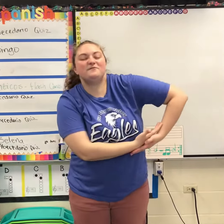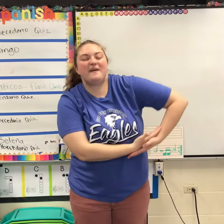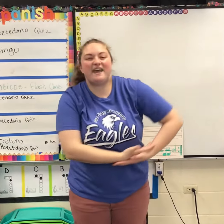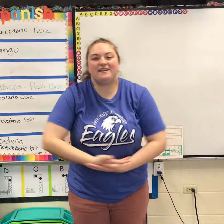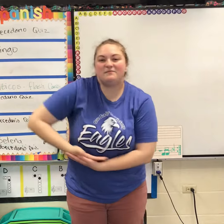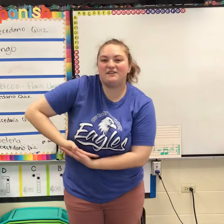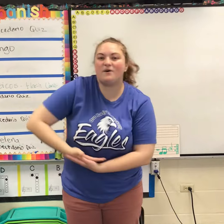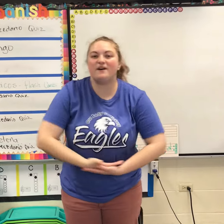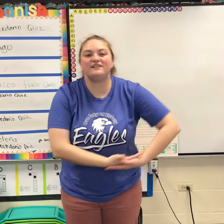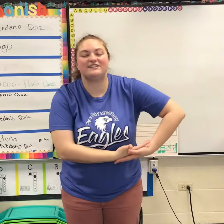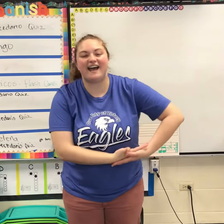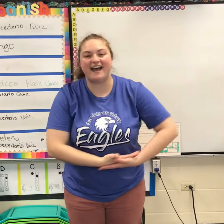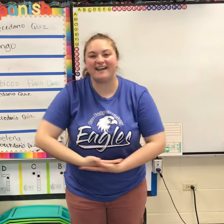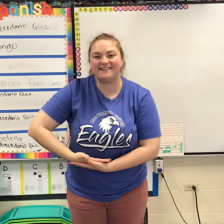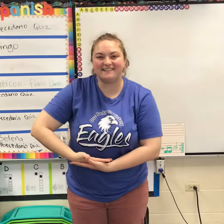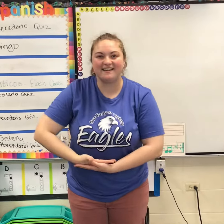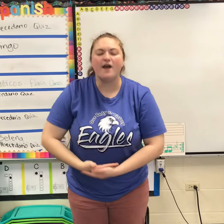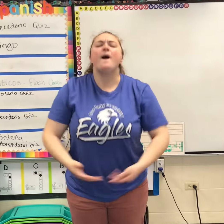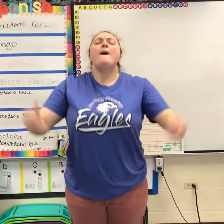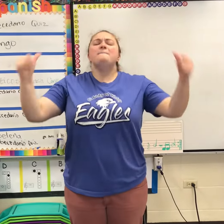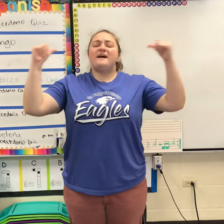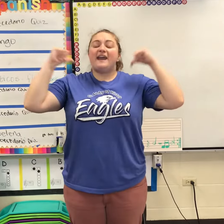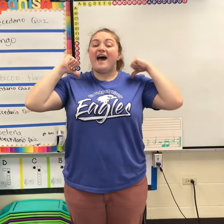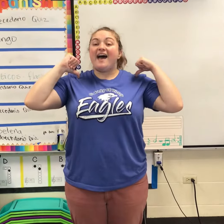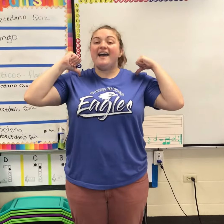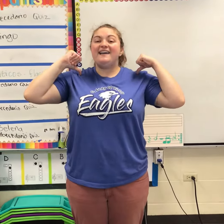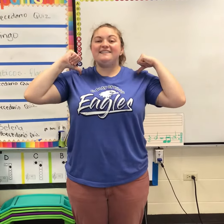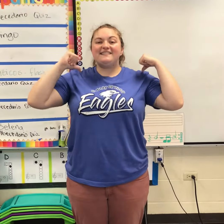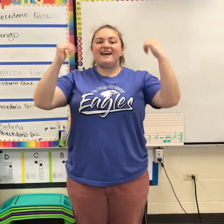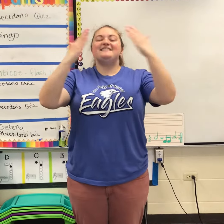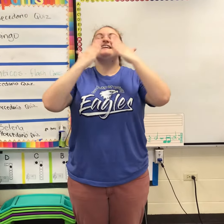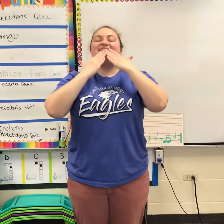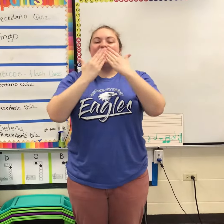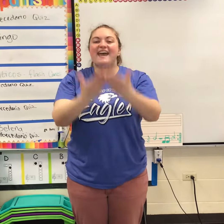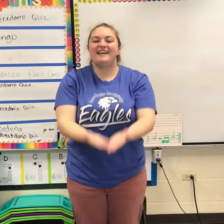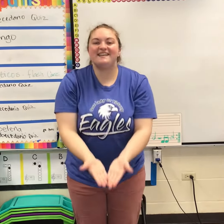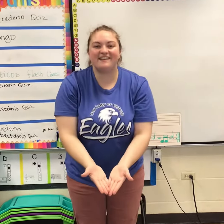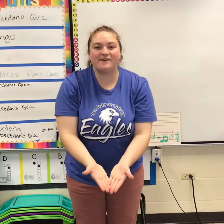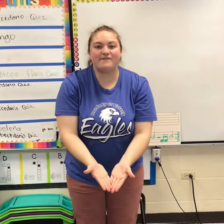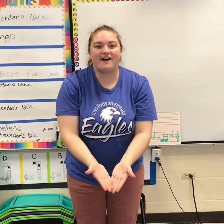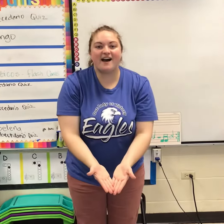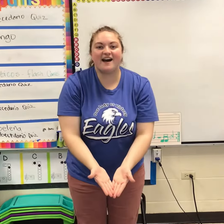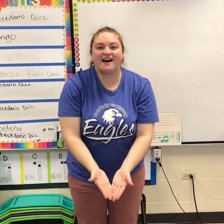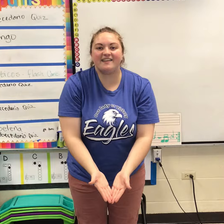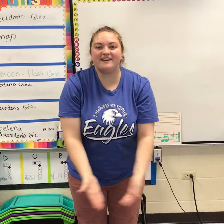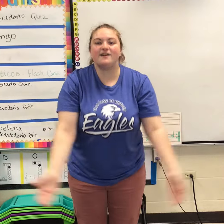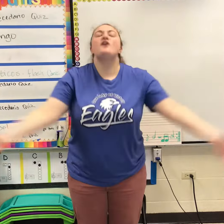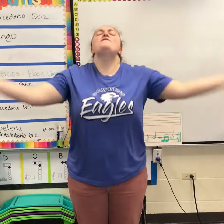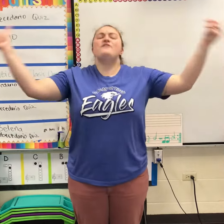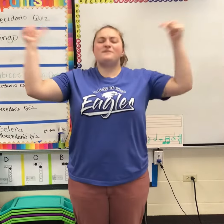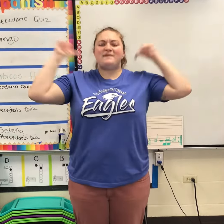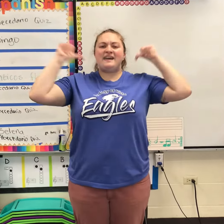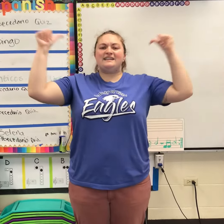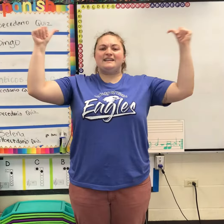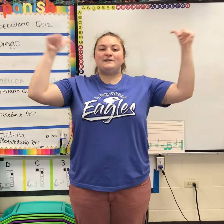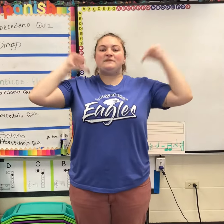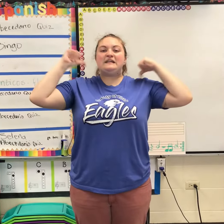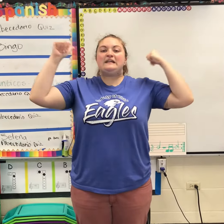made me your child. But I just thank you Father for making me